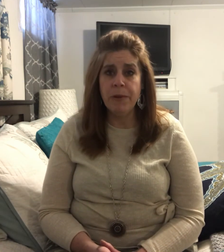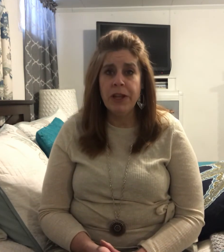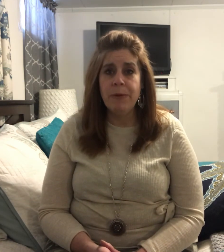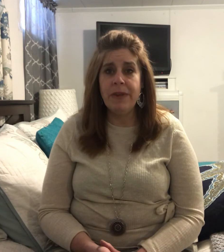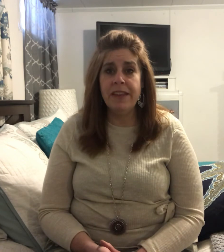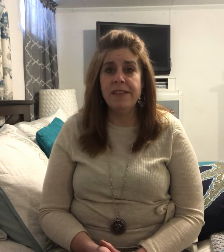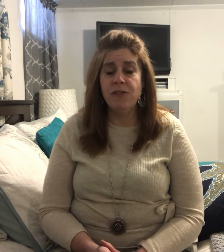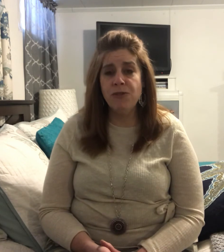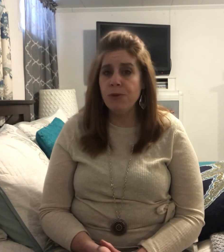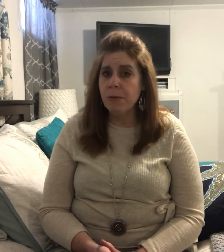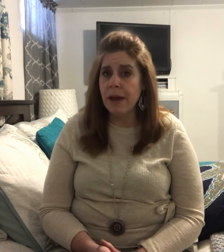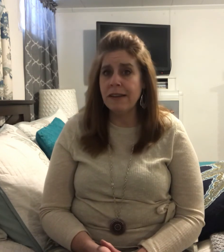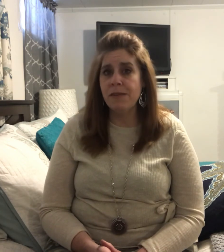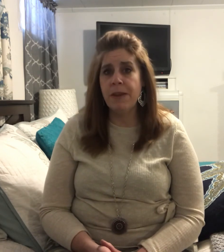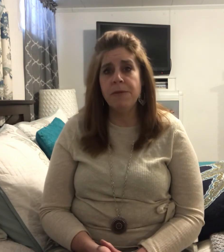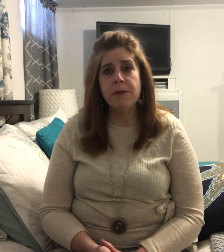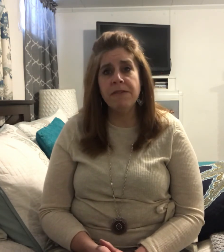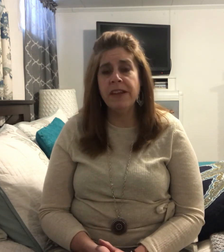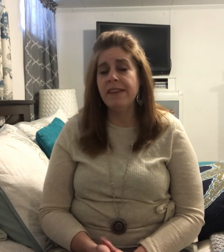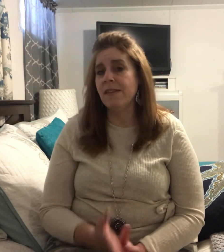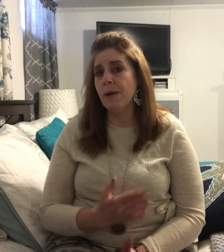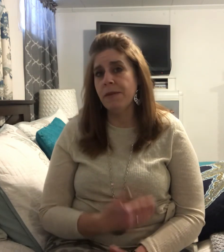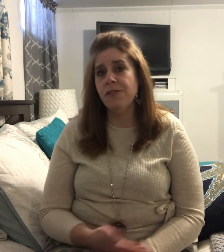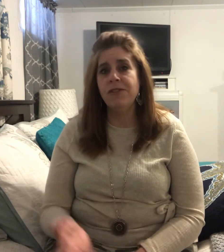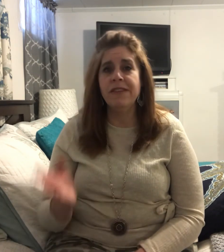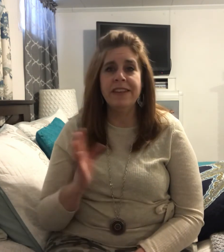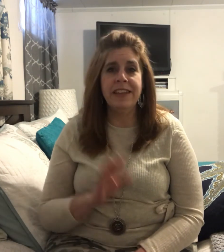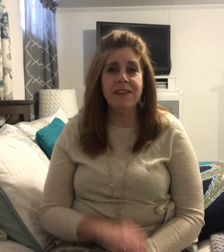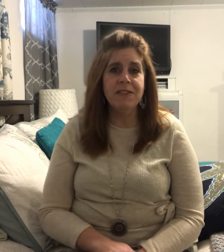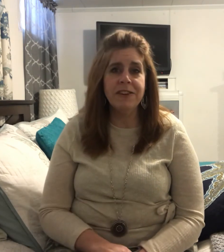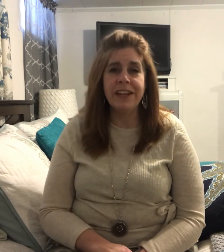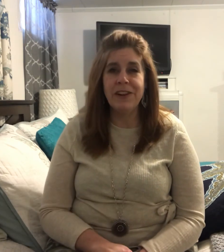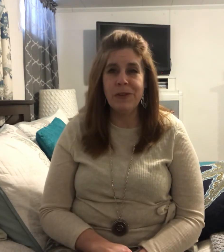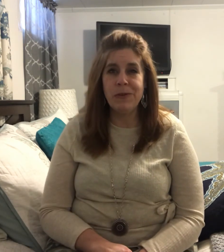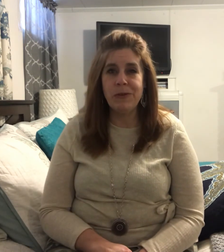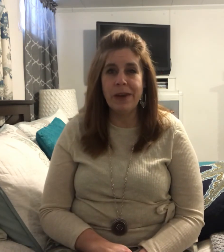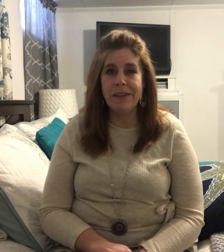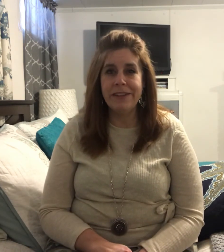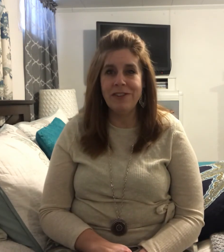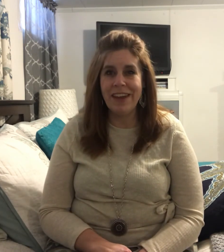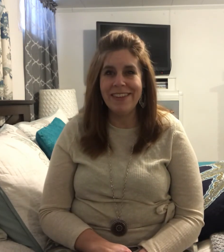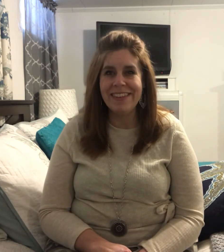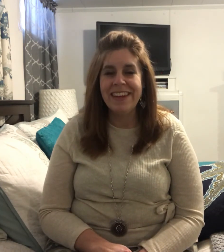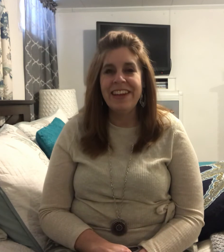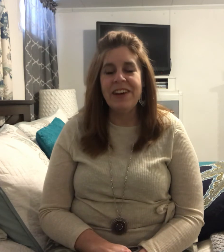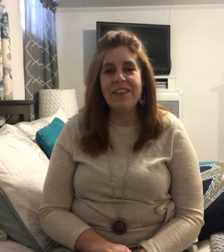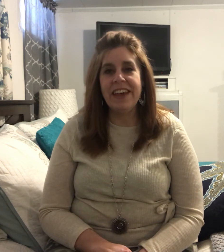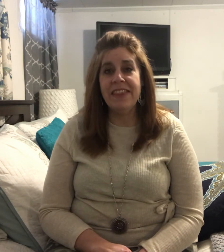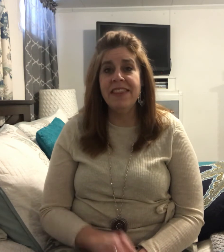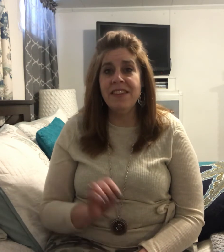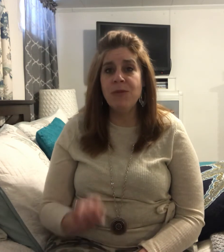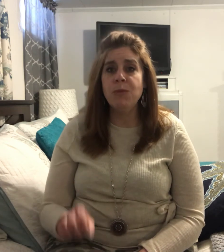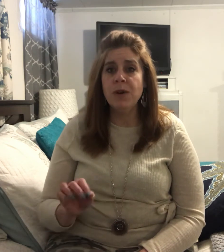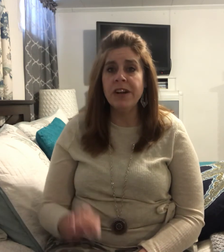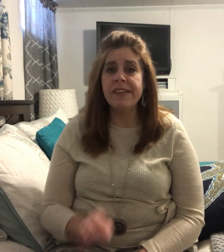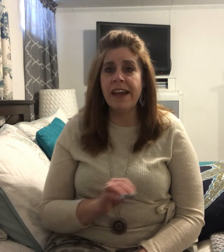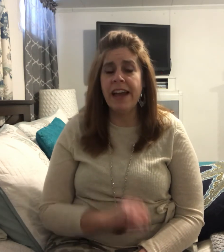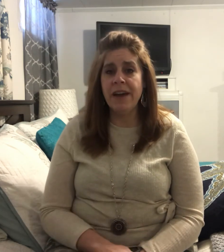because it's true that practice makes perfect. And the repetition is a key to learning and all those great cliches. Okay. This works. I have